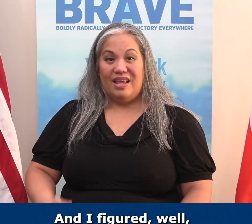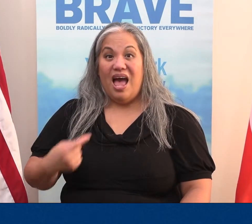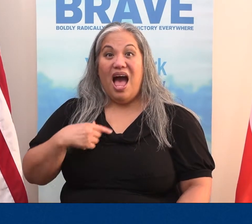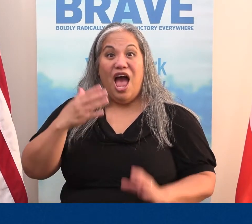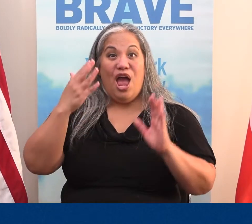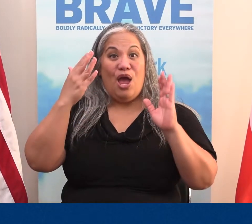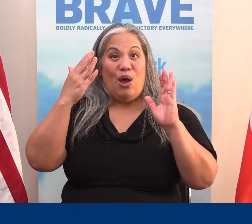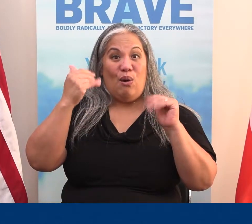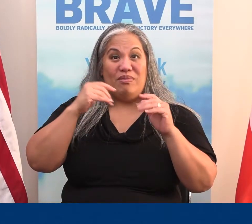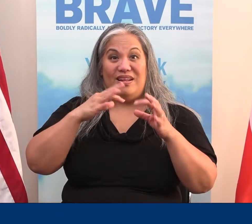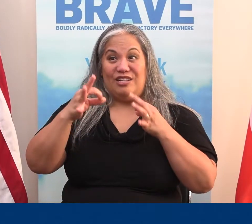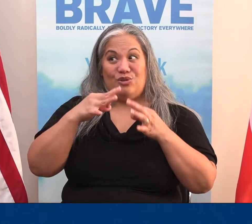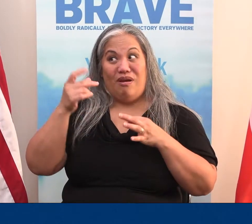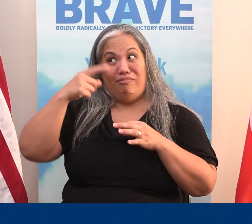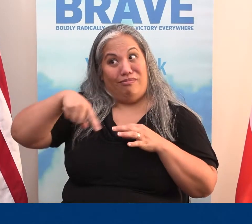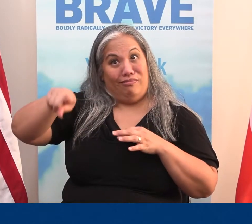I hope that doesn't describe anybody in here.